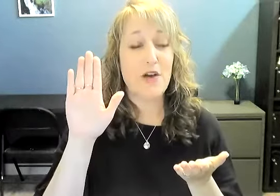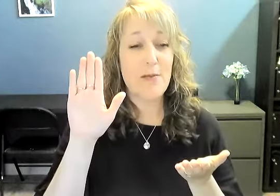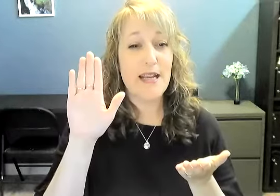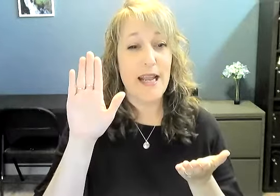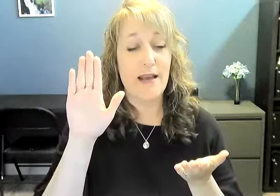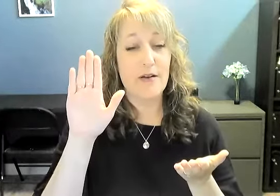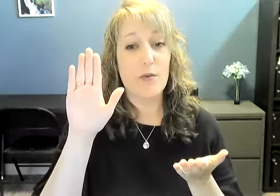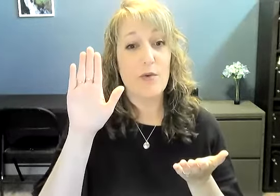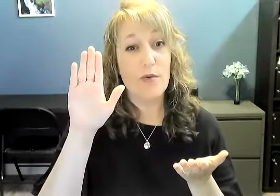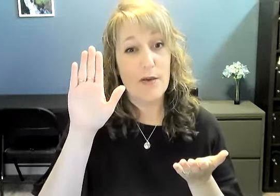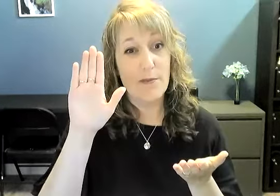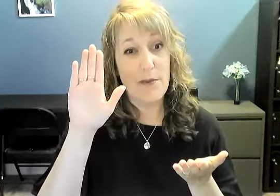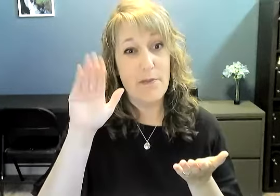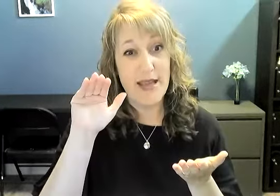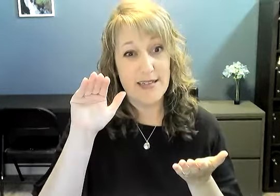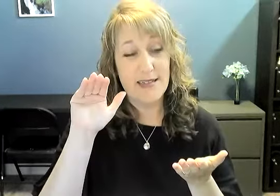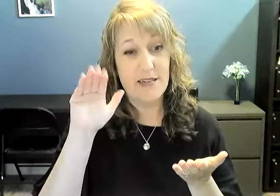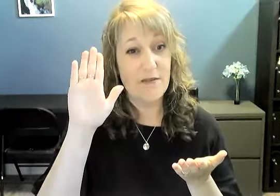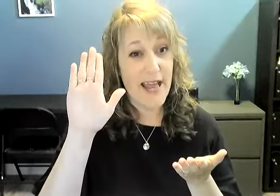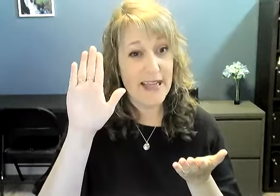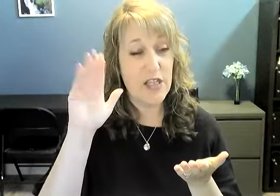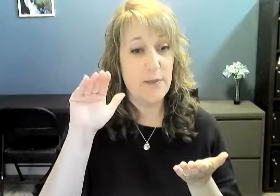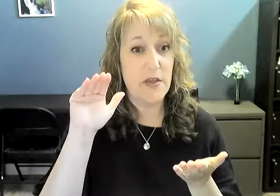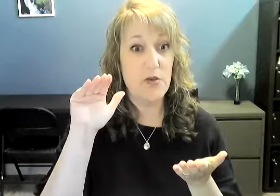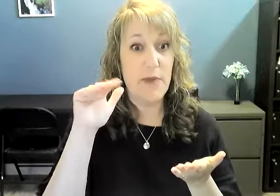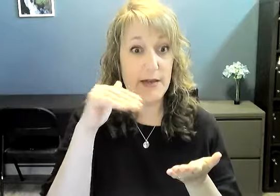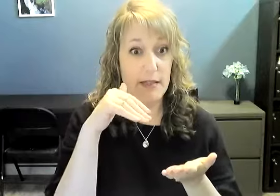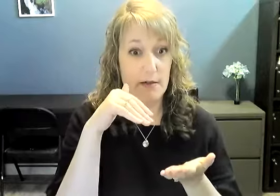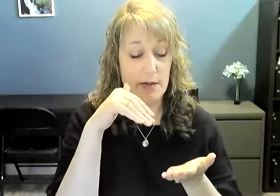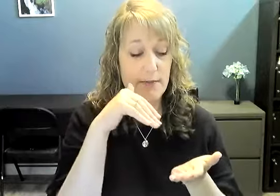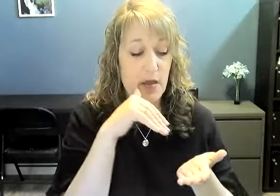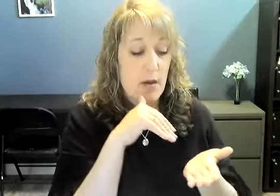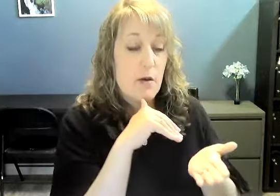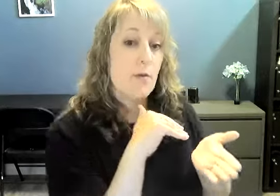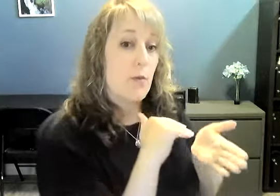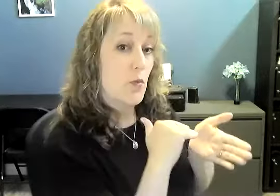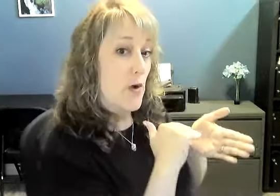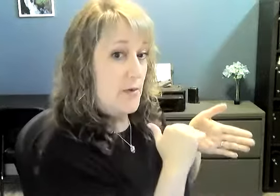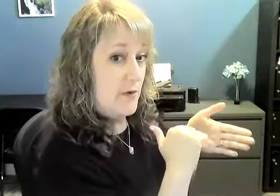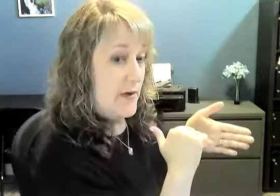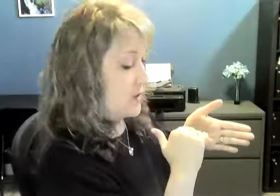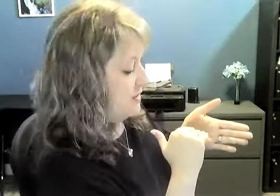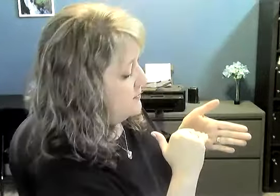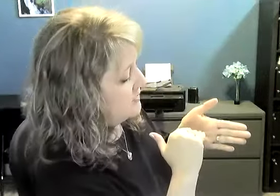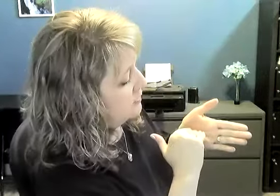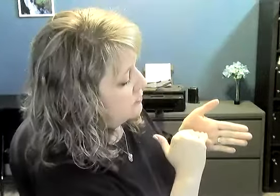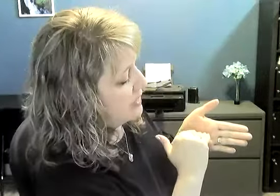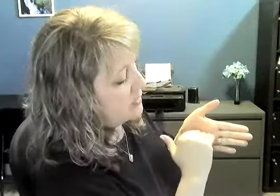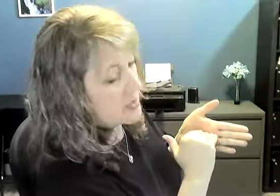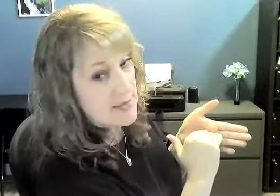Dominant hand will be bent. It's a flat hand shape, then you bend it. right. Rub your fingertips right across